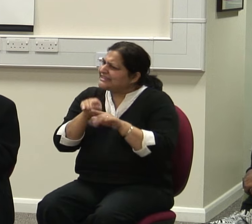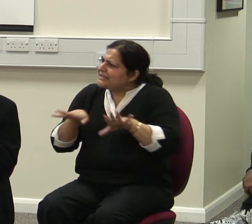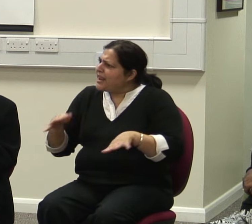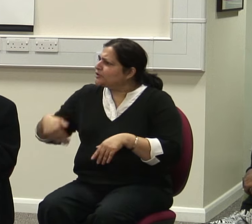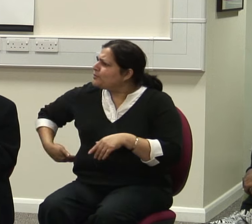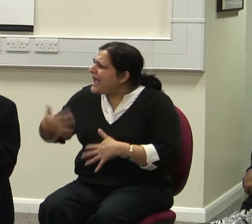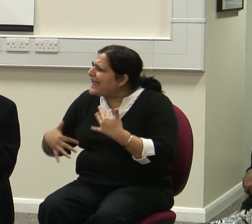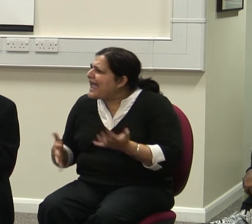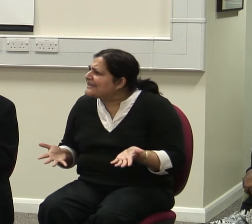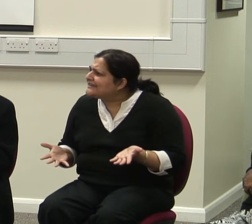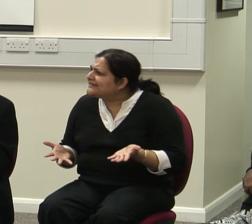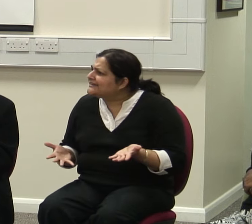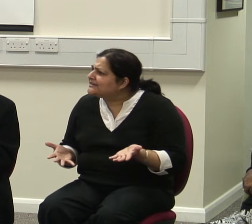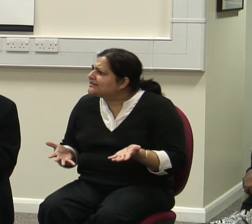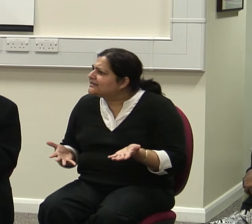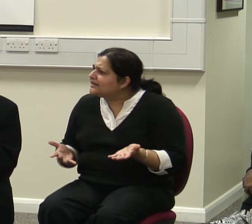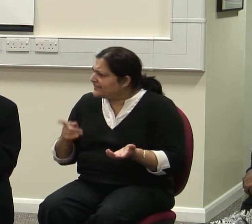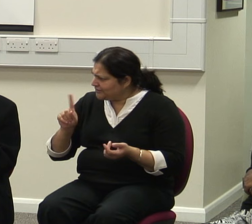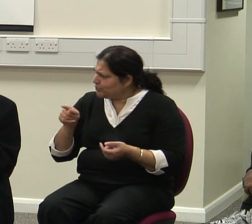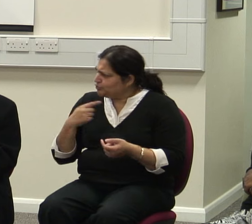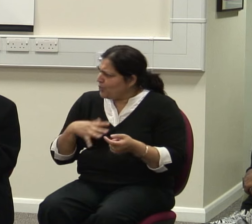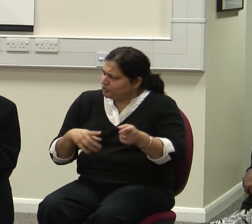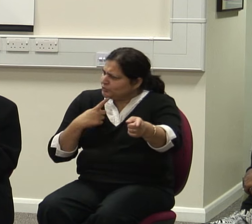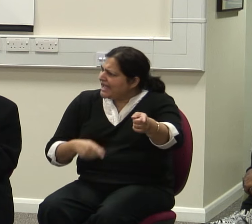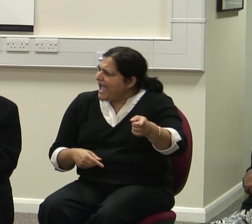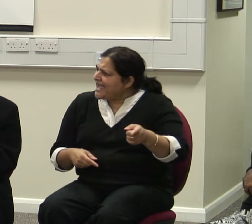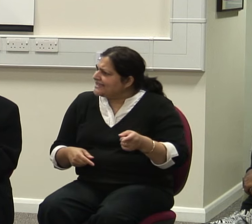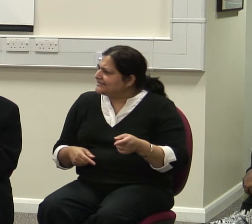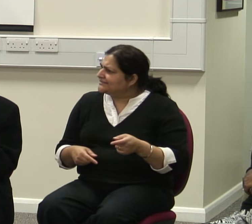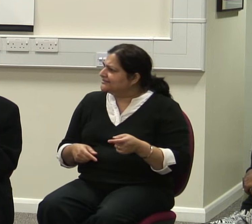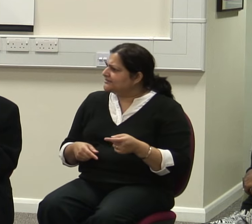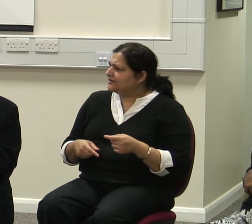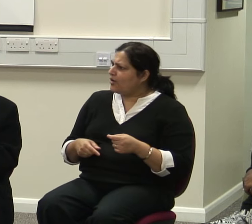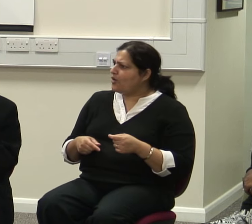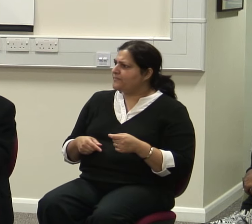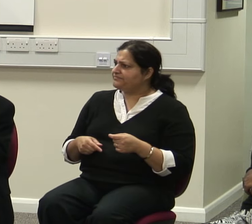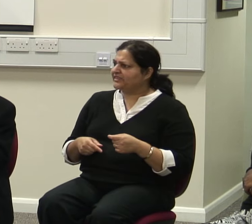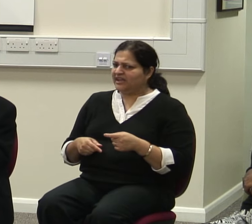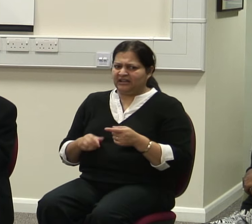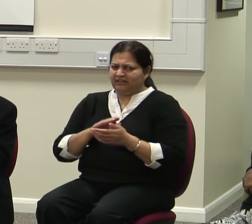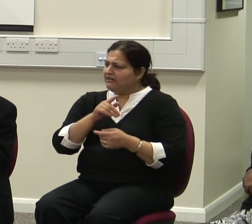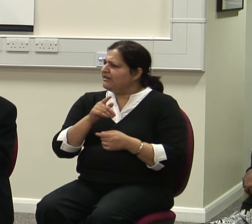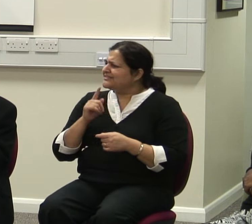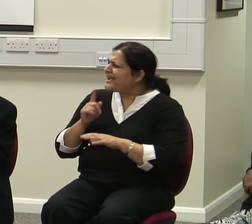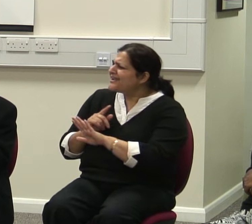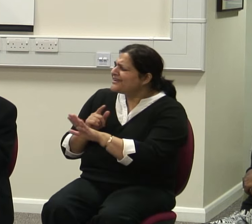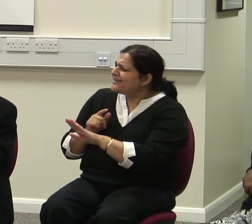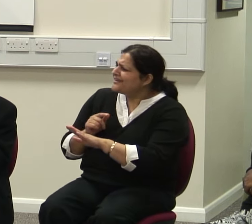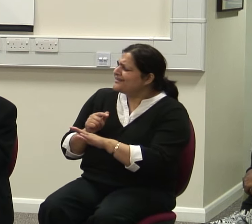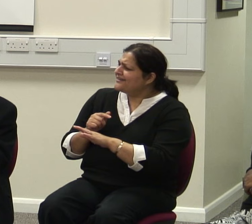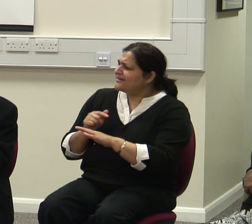secondly then they say, aha, you want 15 year old children to take heroin. You want people to commit suicide.